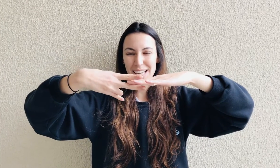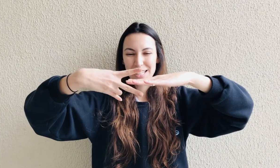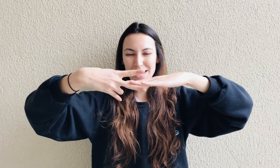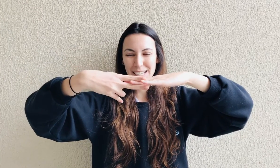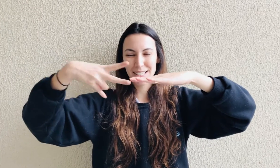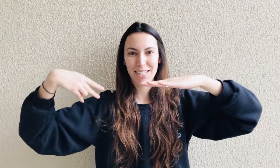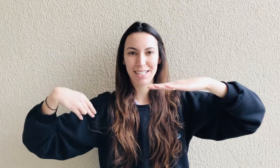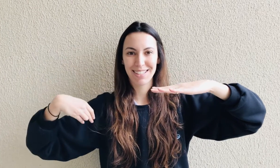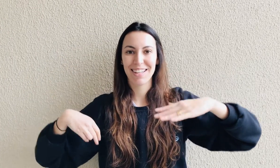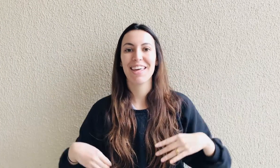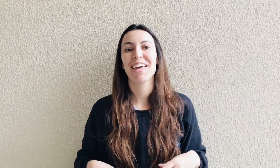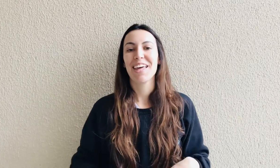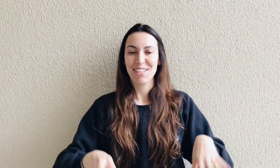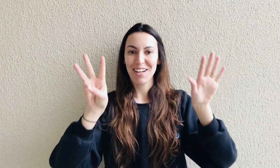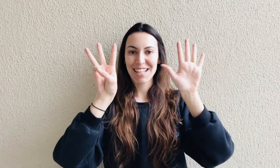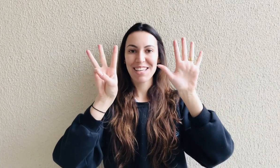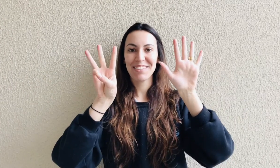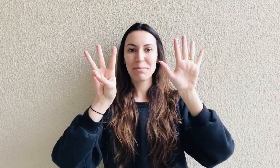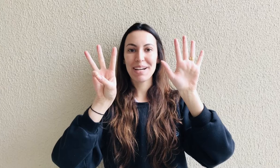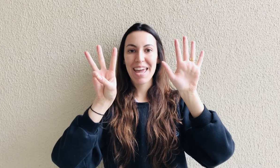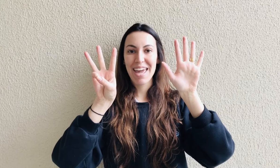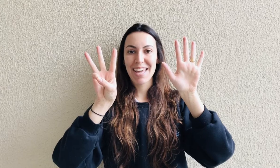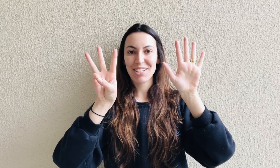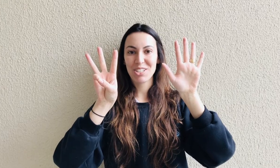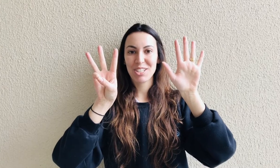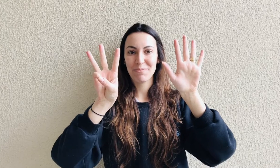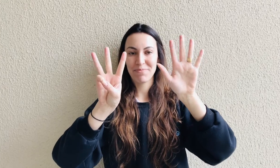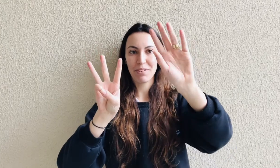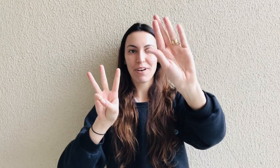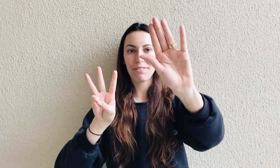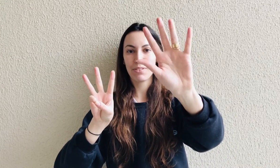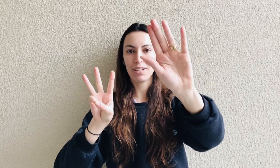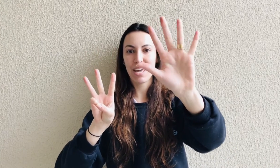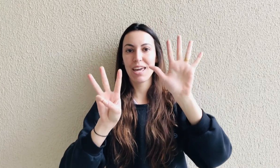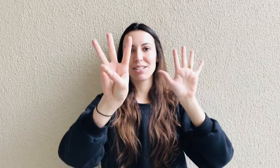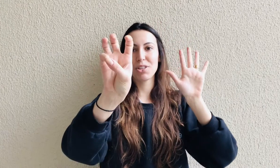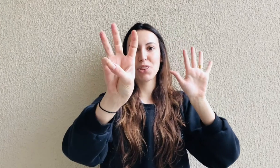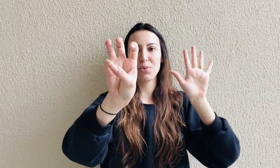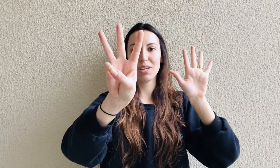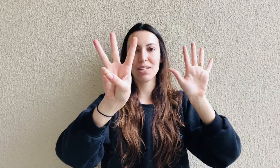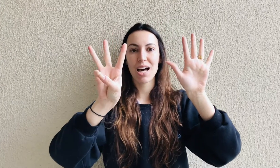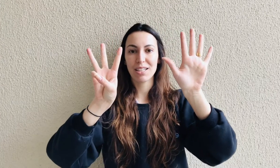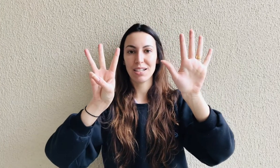cut, cut. Let's go number 8. 5 in one hand, three on the other.